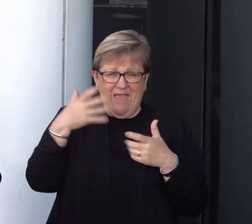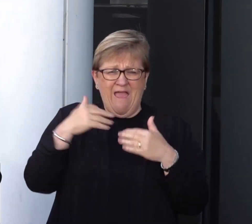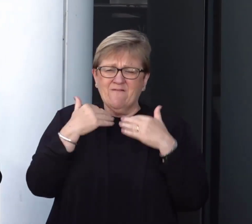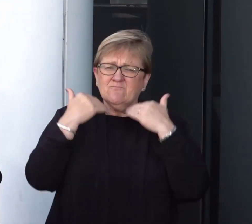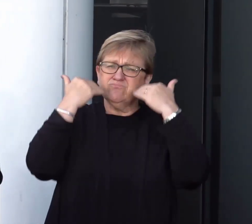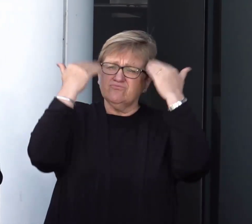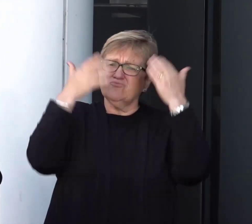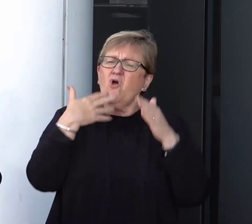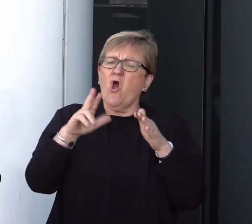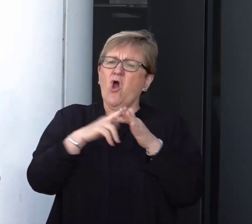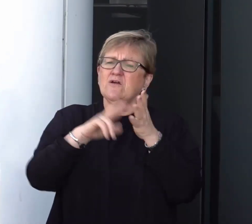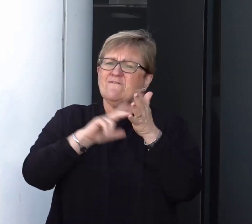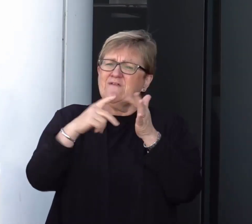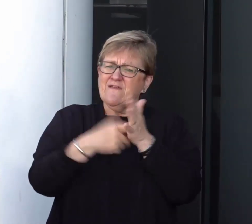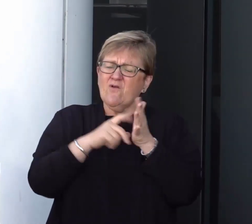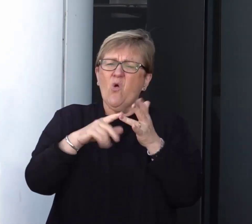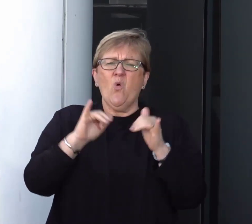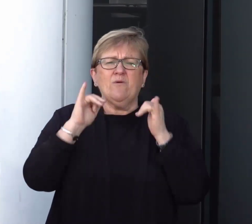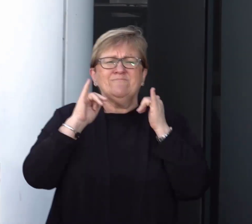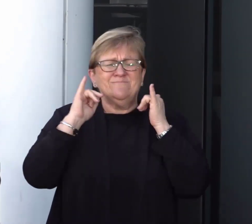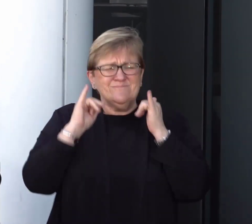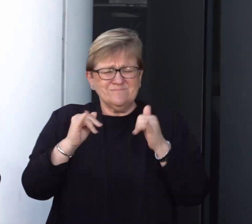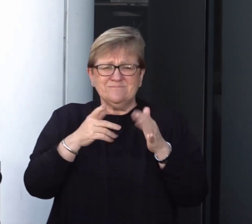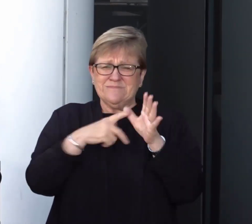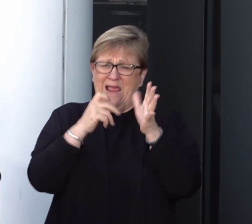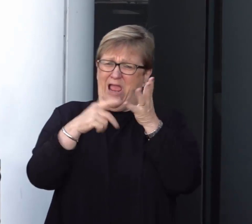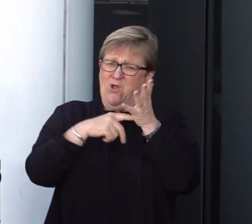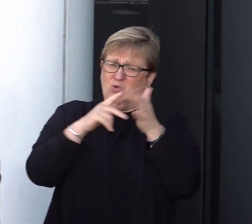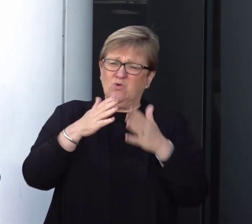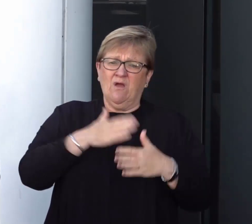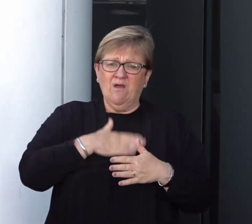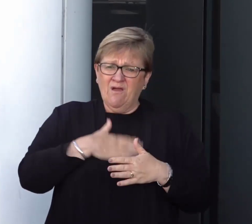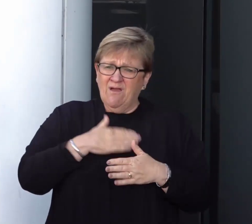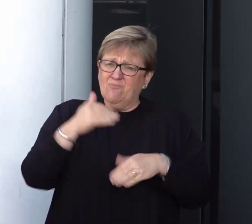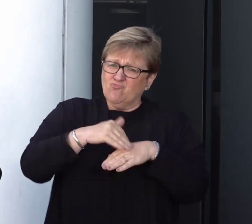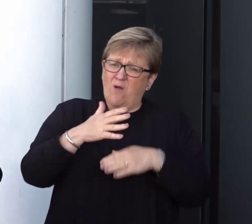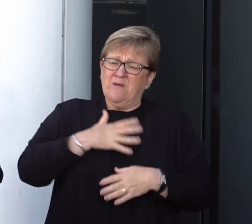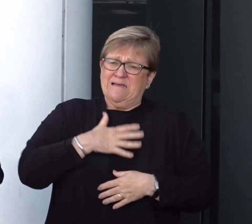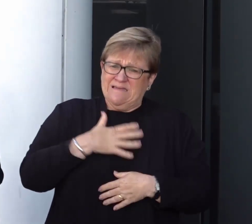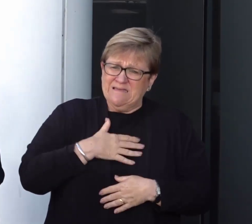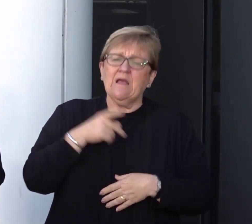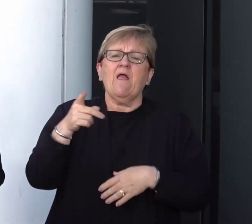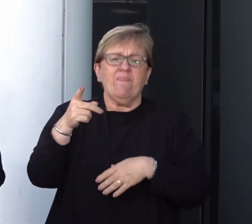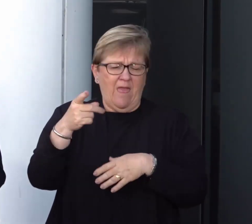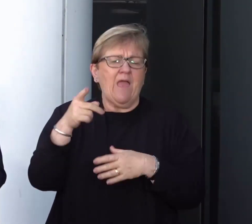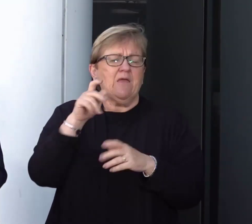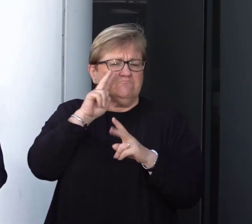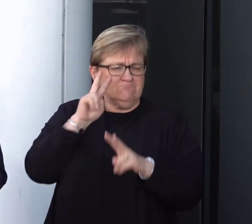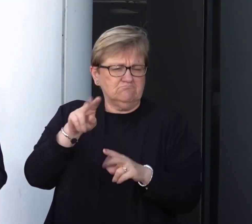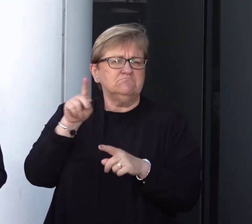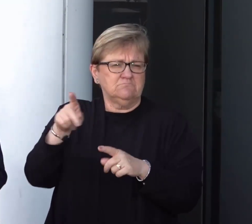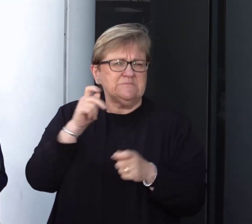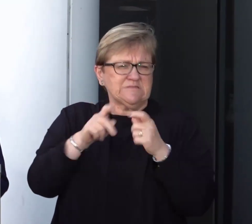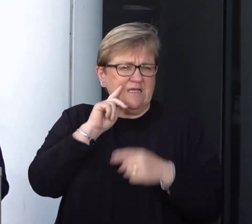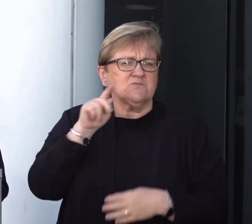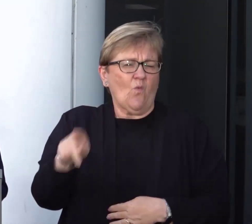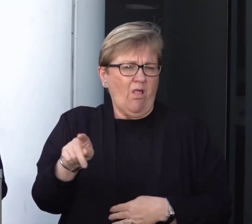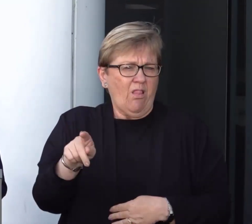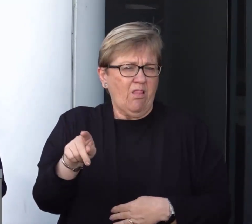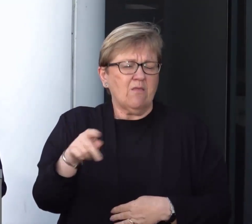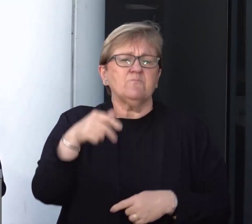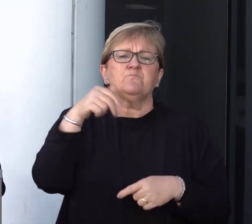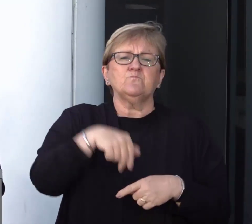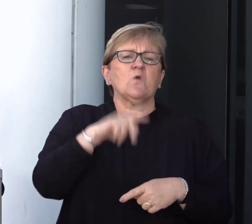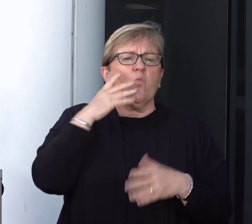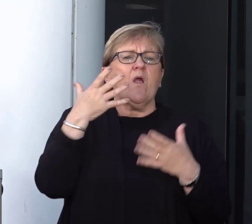and who has an acute respiratory illness to be treated as a suspect case. The department will arrange